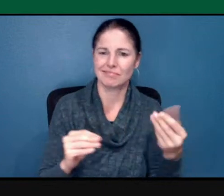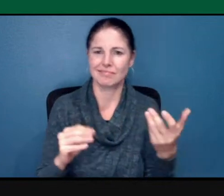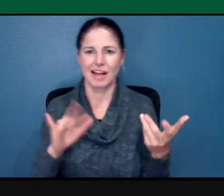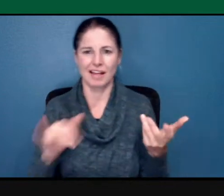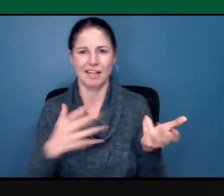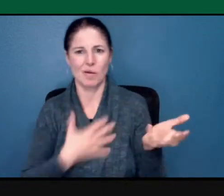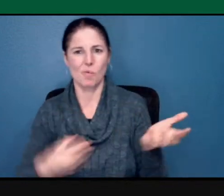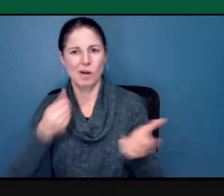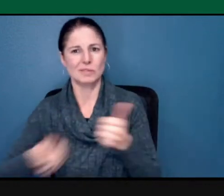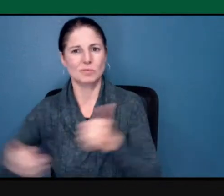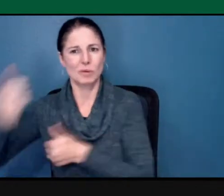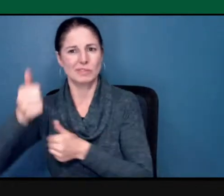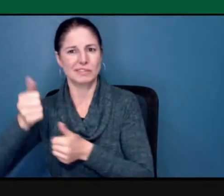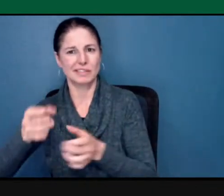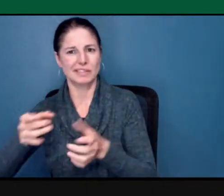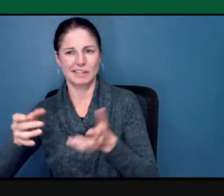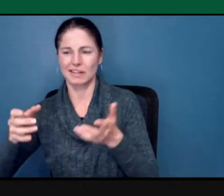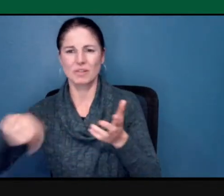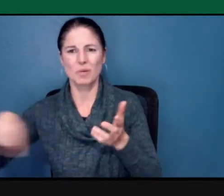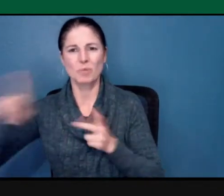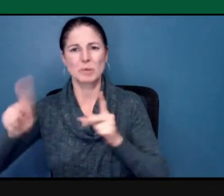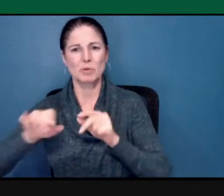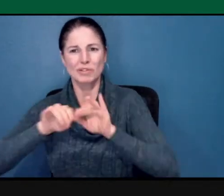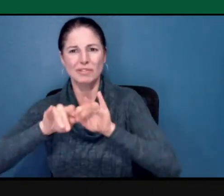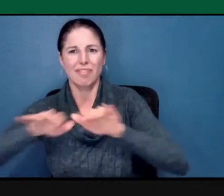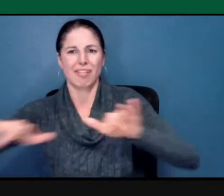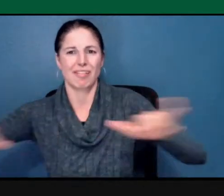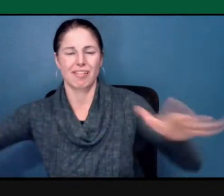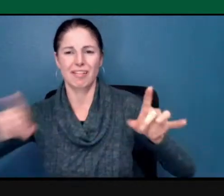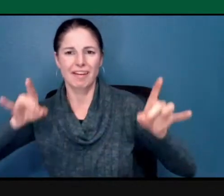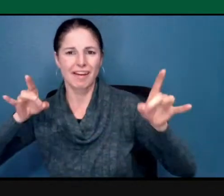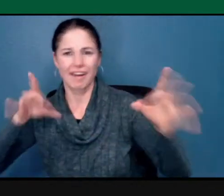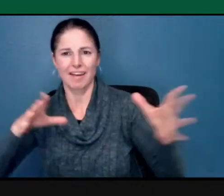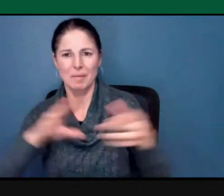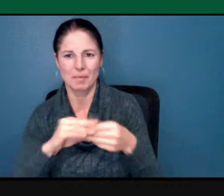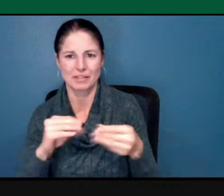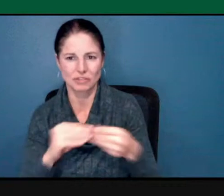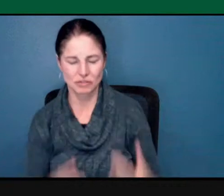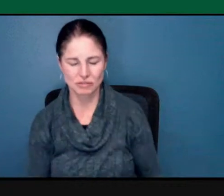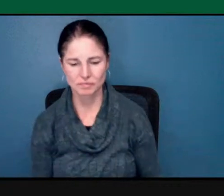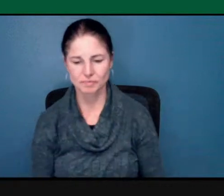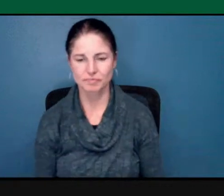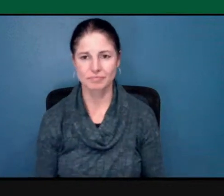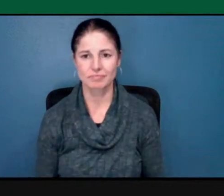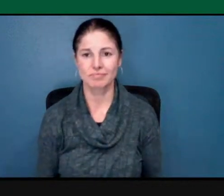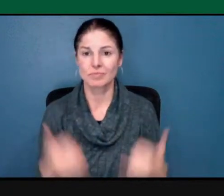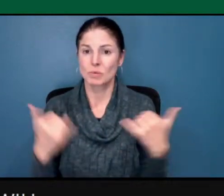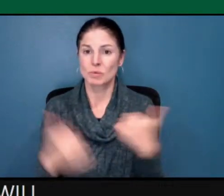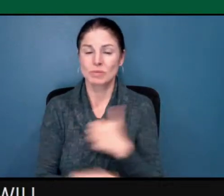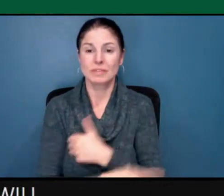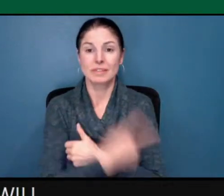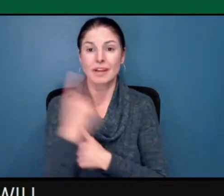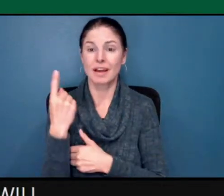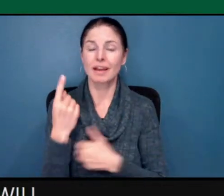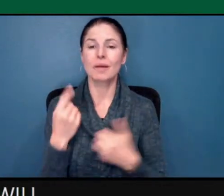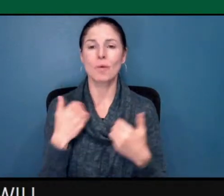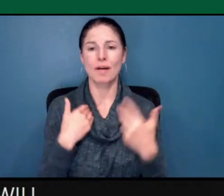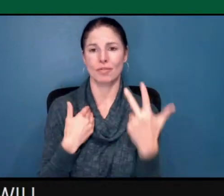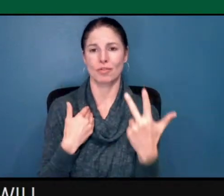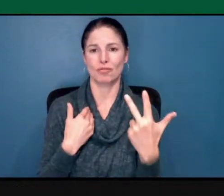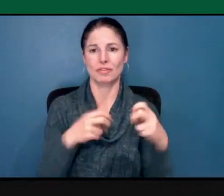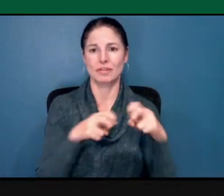white supremacy. So today we'll have three panels. One